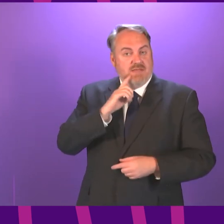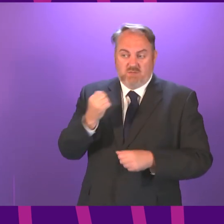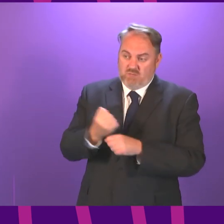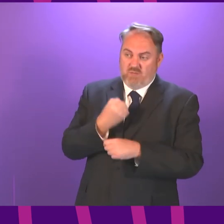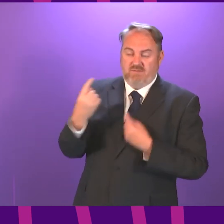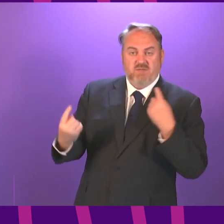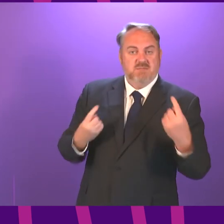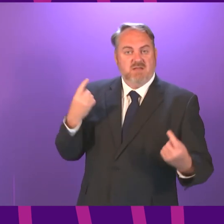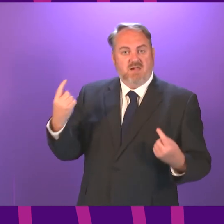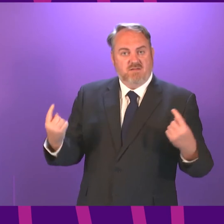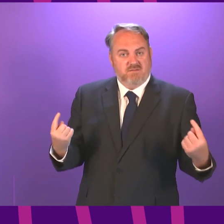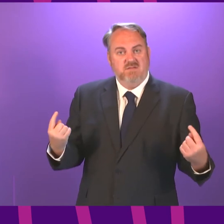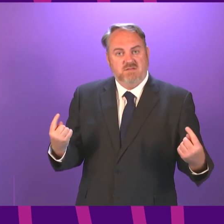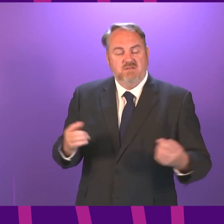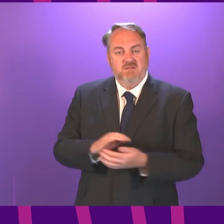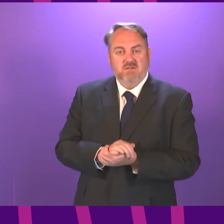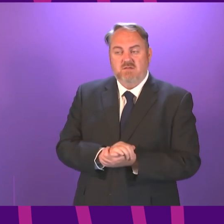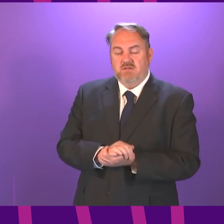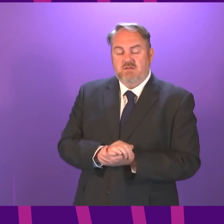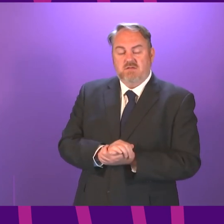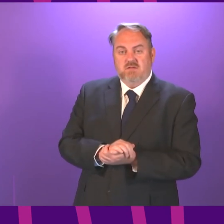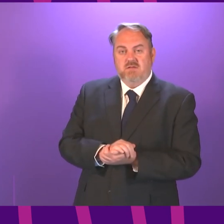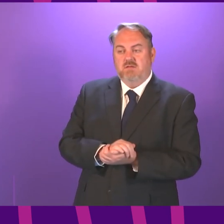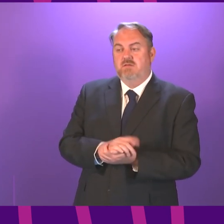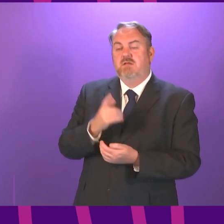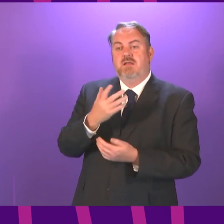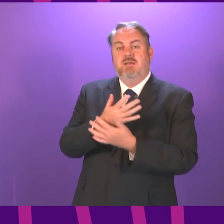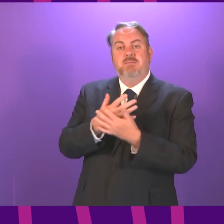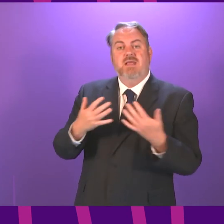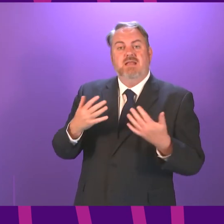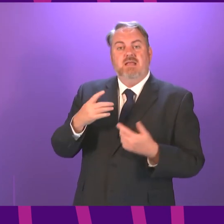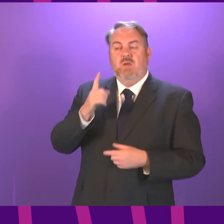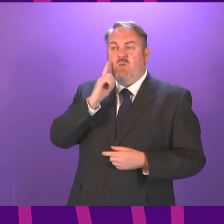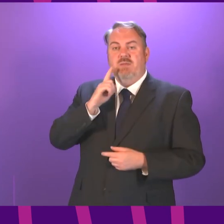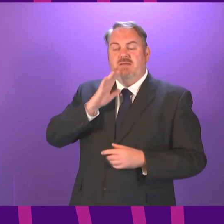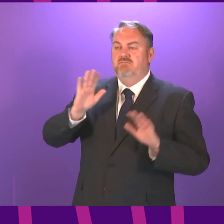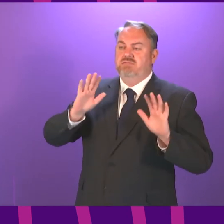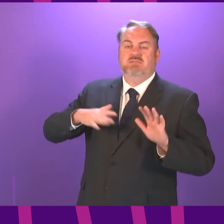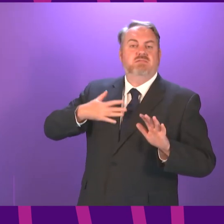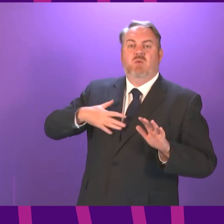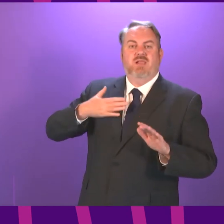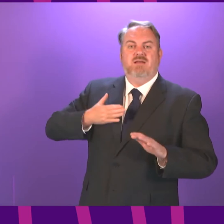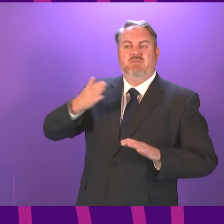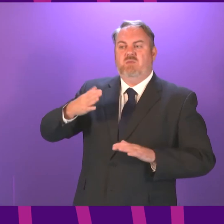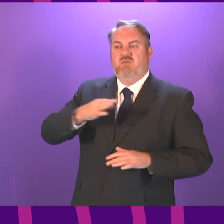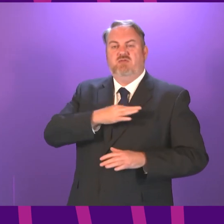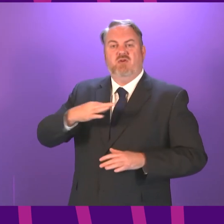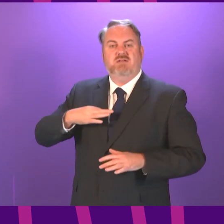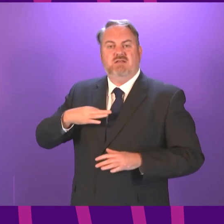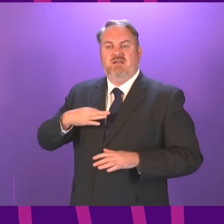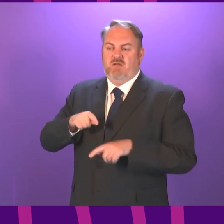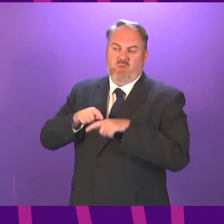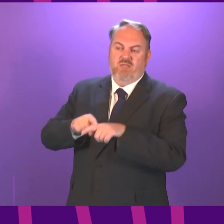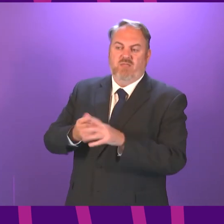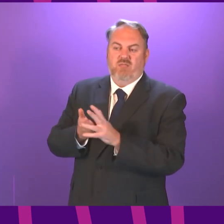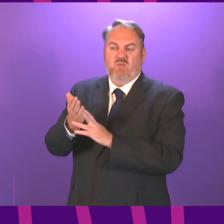those and that many who find the current process difficult that said the UK National Screening Committee is